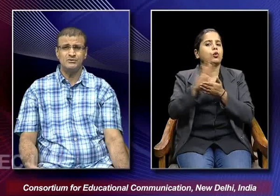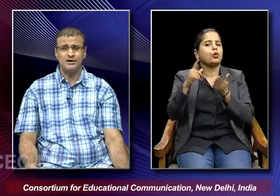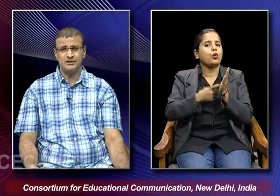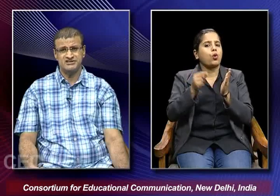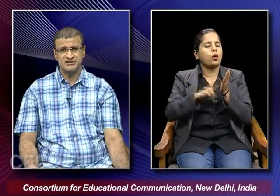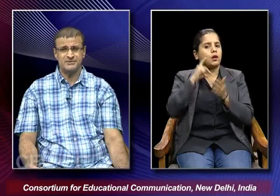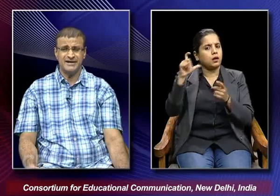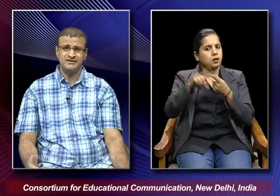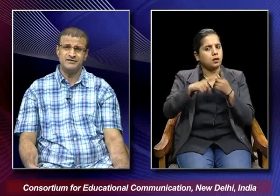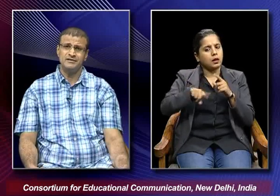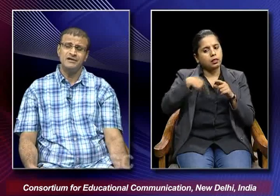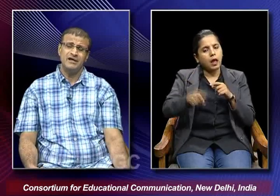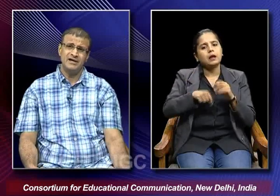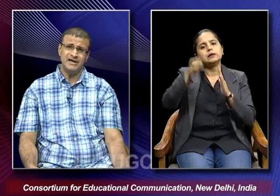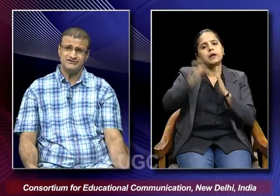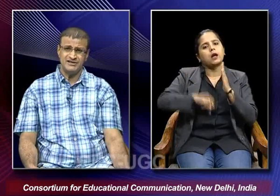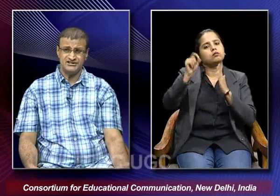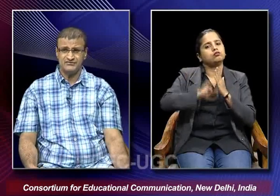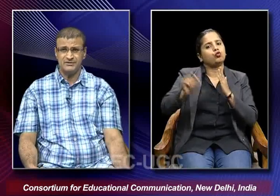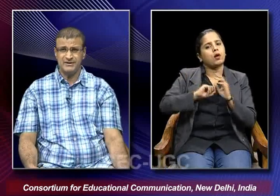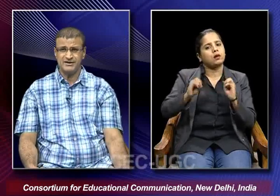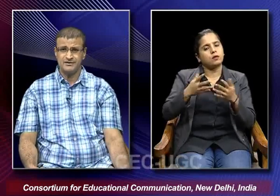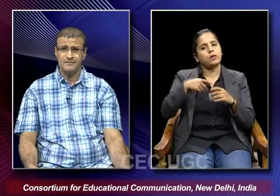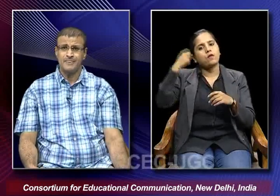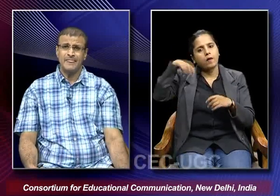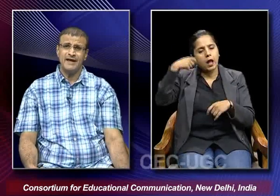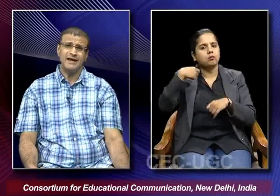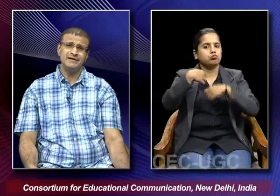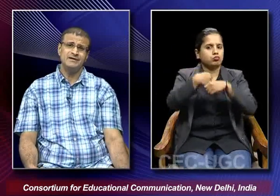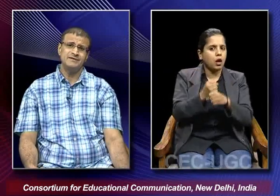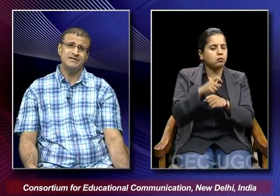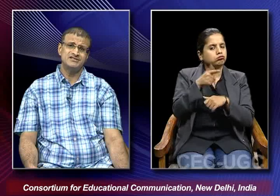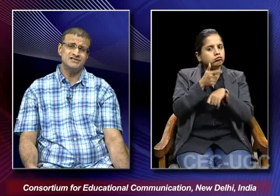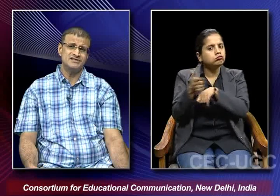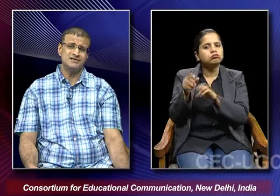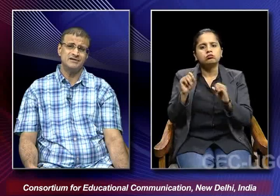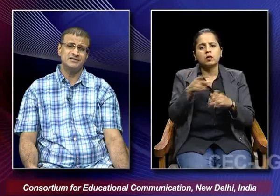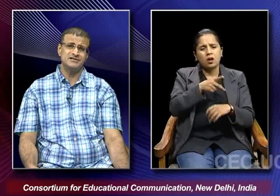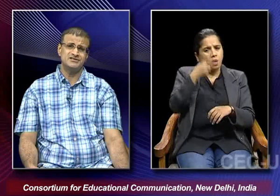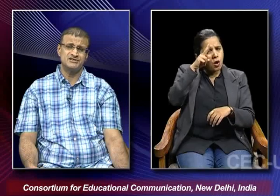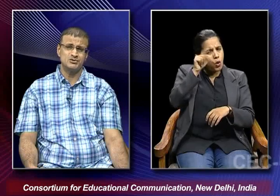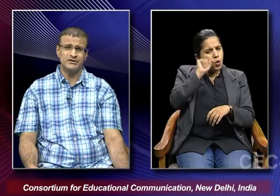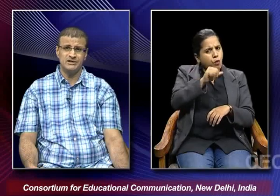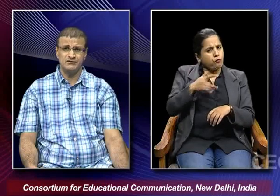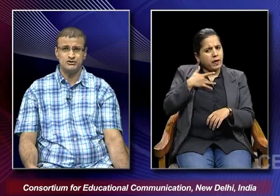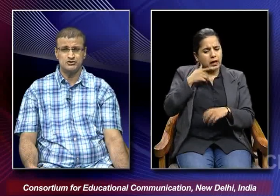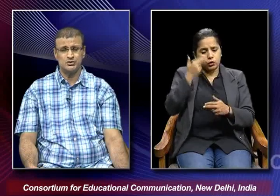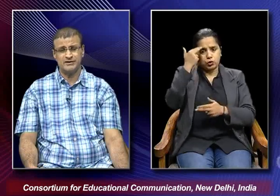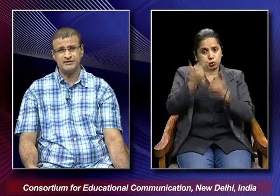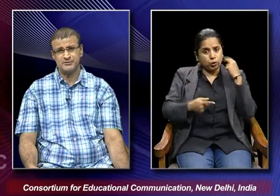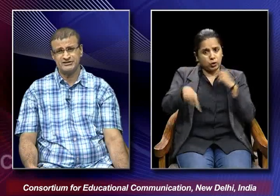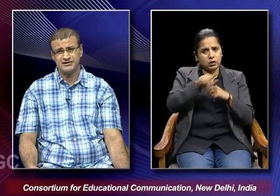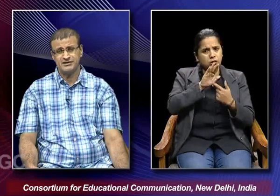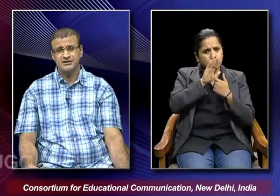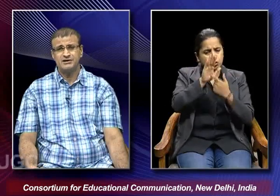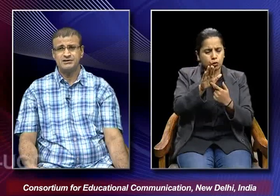into a script writer as well as a filmmaker and his concern in this story was to in